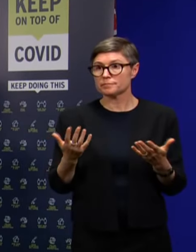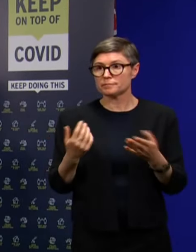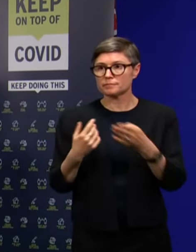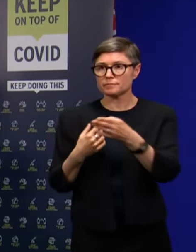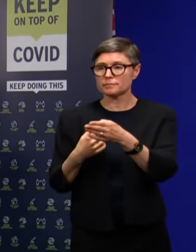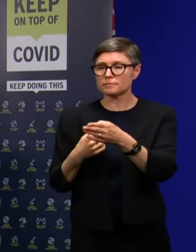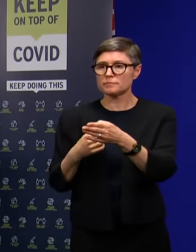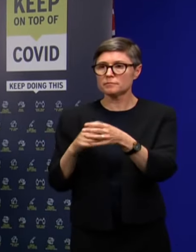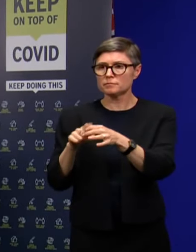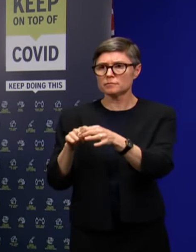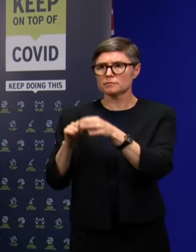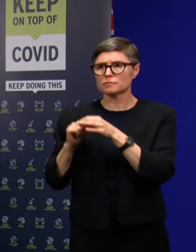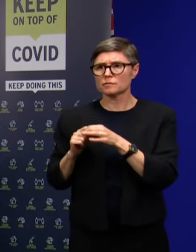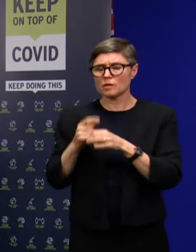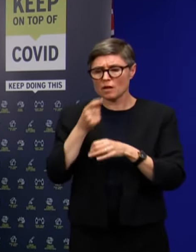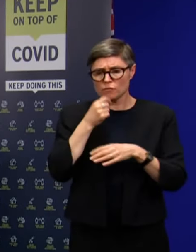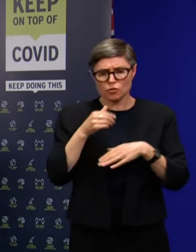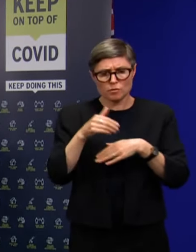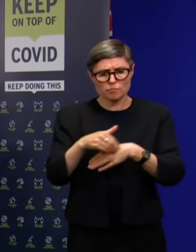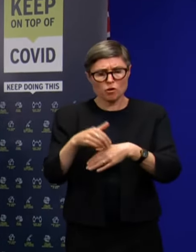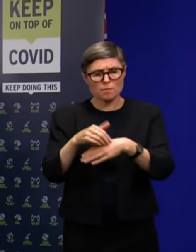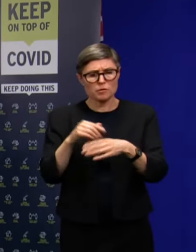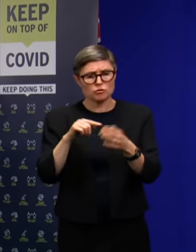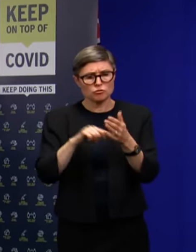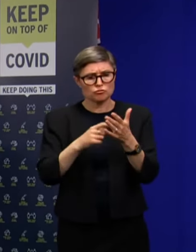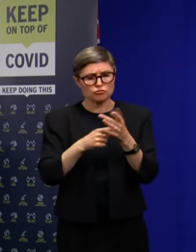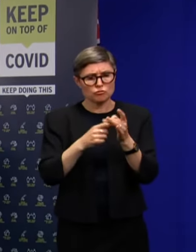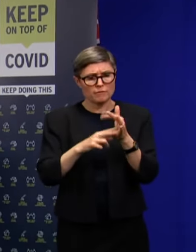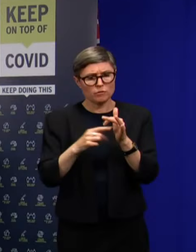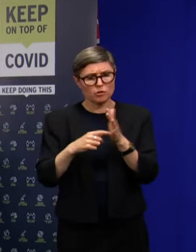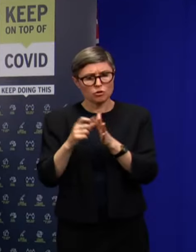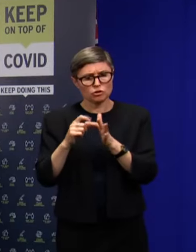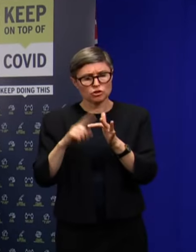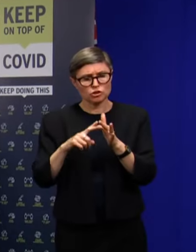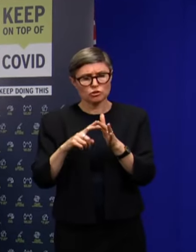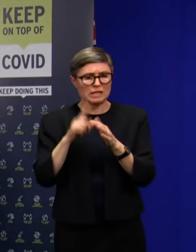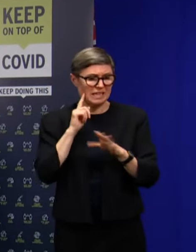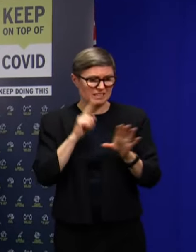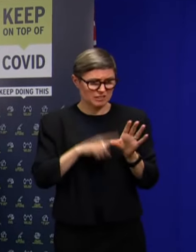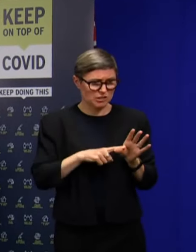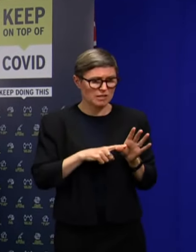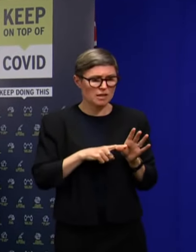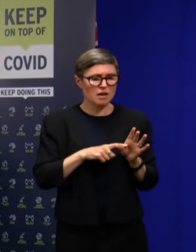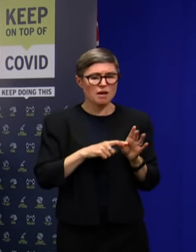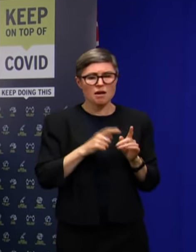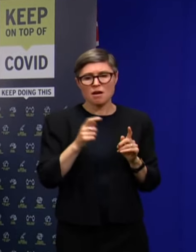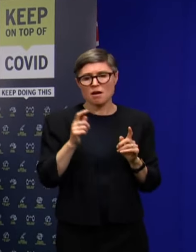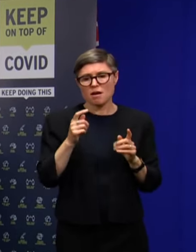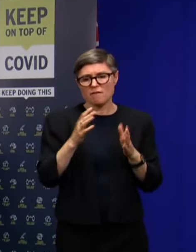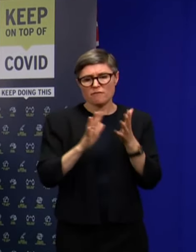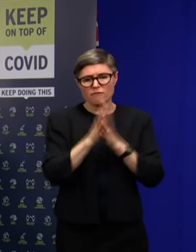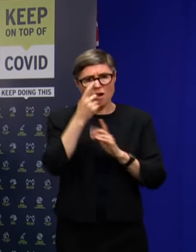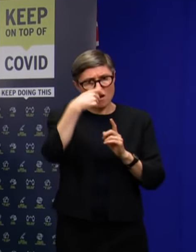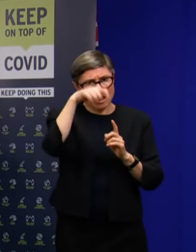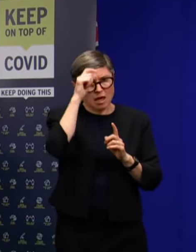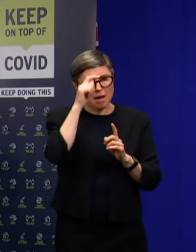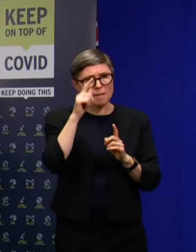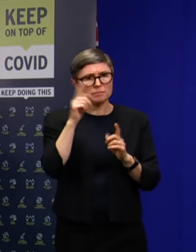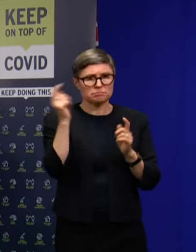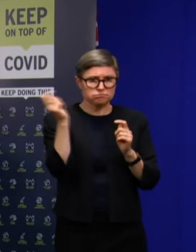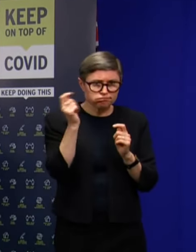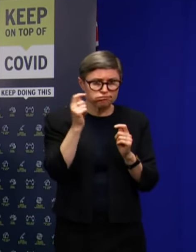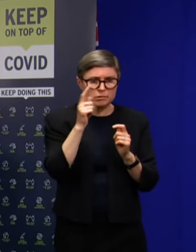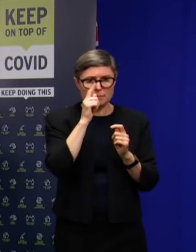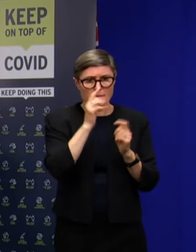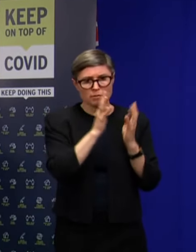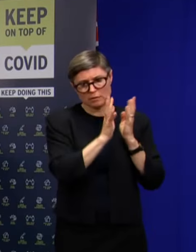We had a couple of issues with the travel lodge last year with fire alarms going on and people needing to move outside and then it was taken